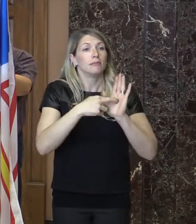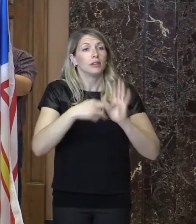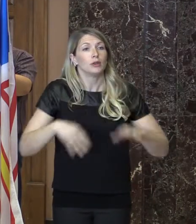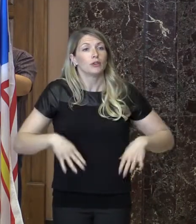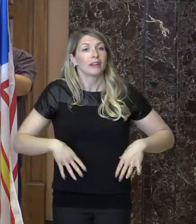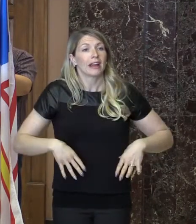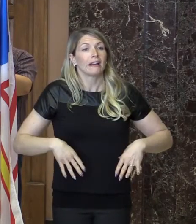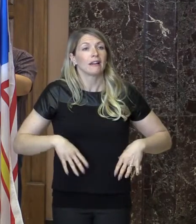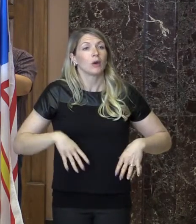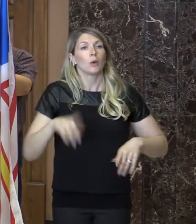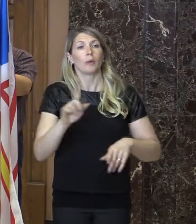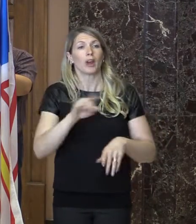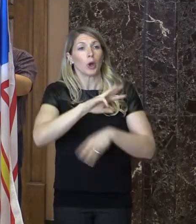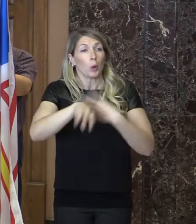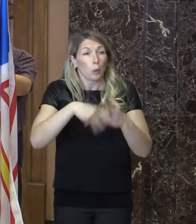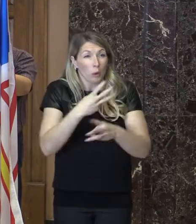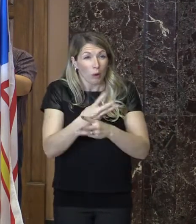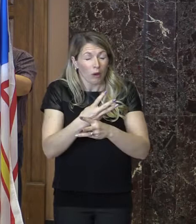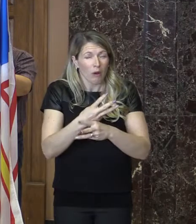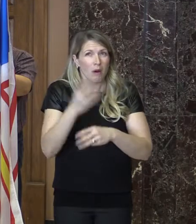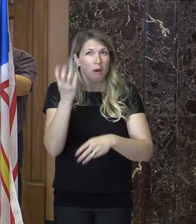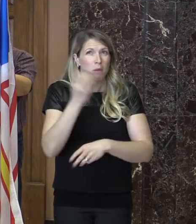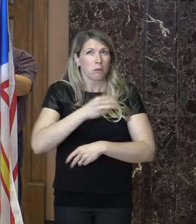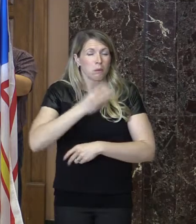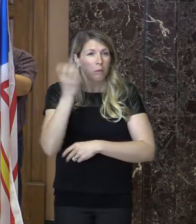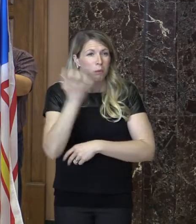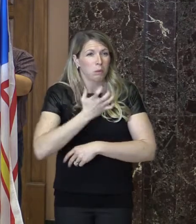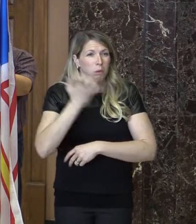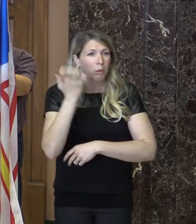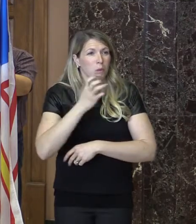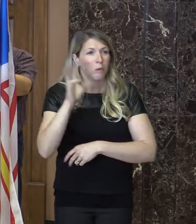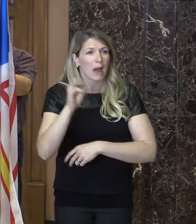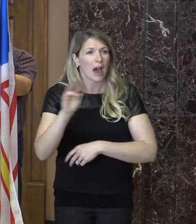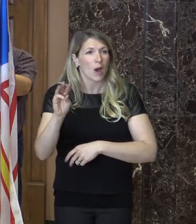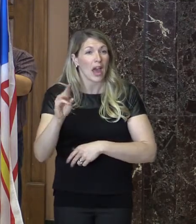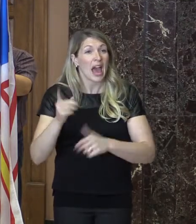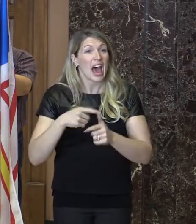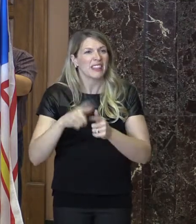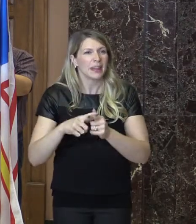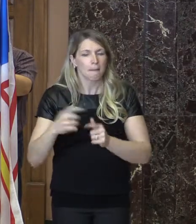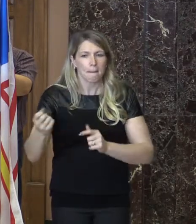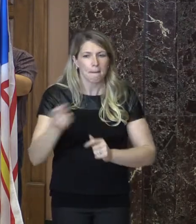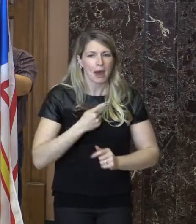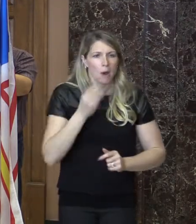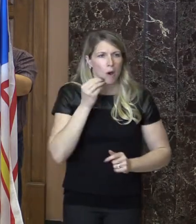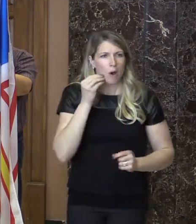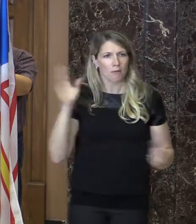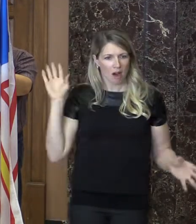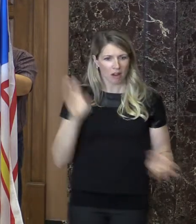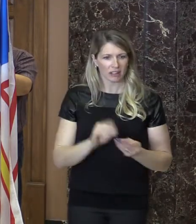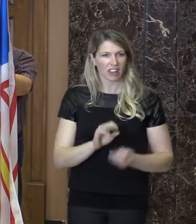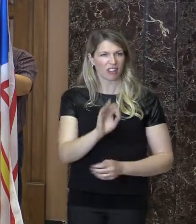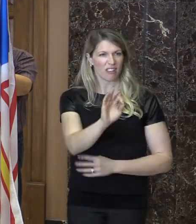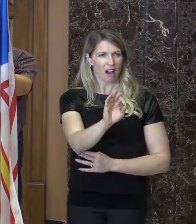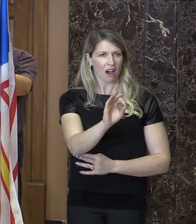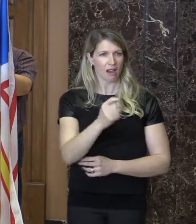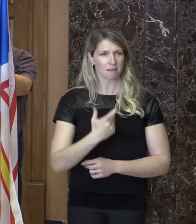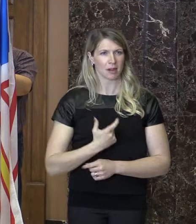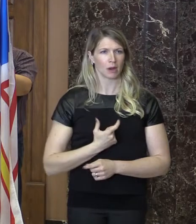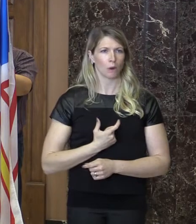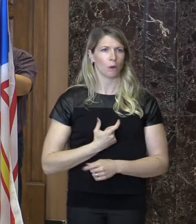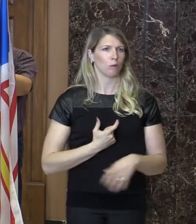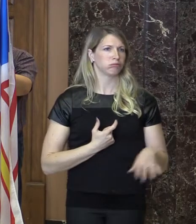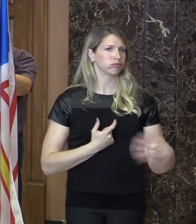like the World Winter Games. But to come back home with nine medals, that is an outstanding